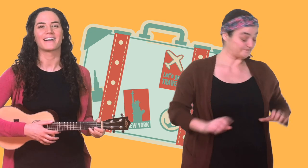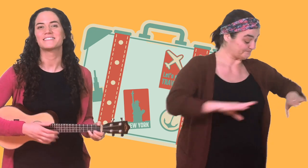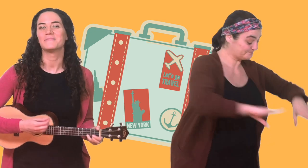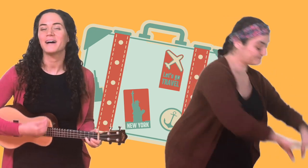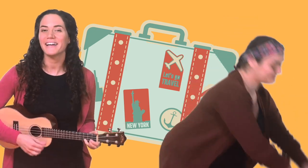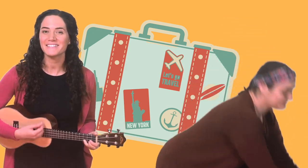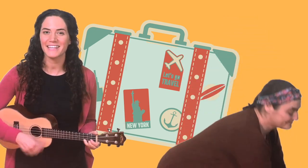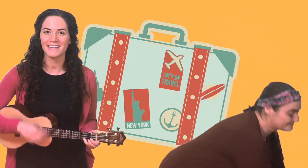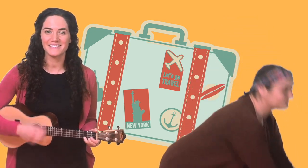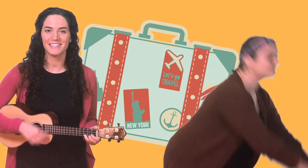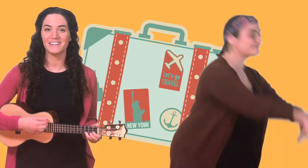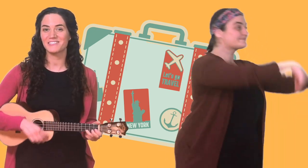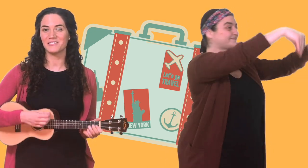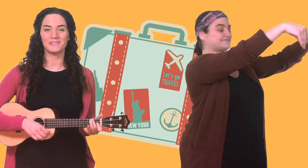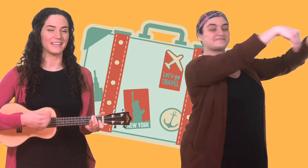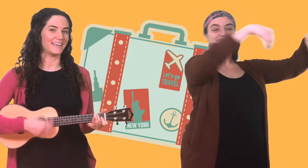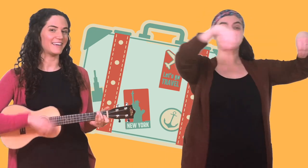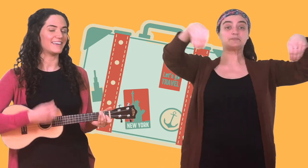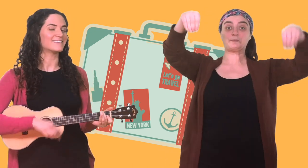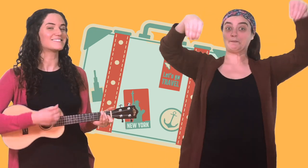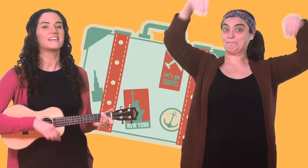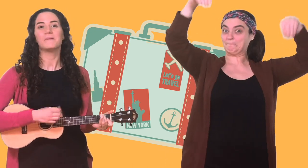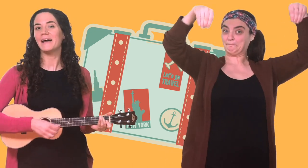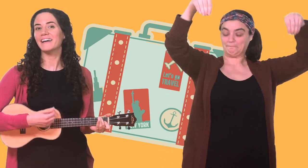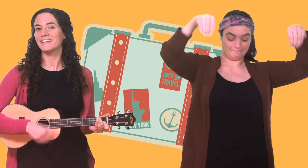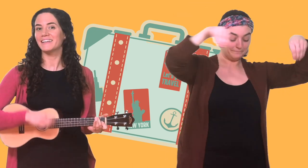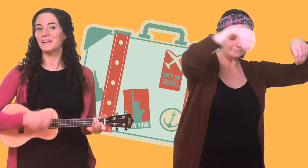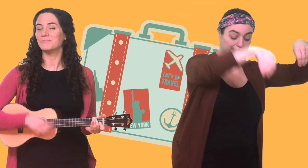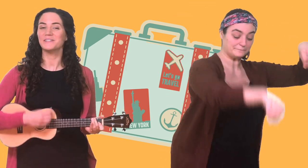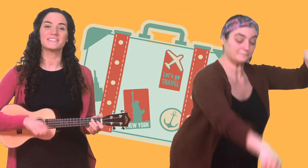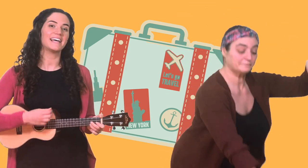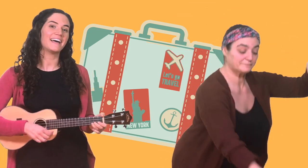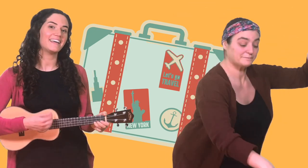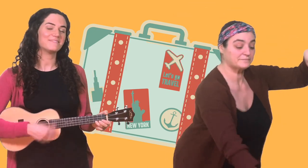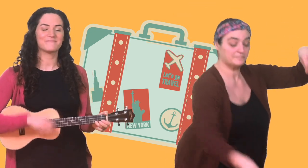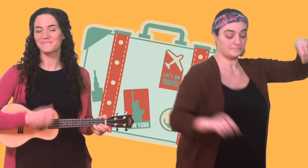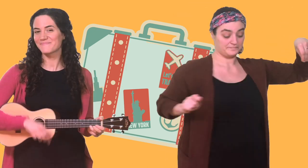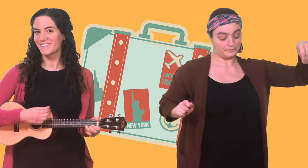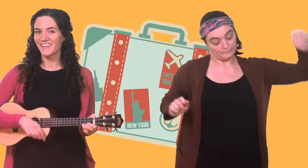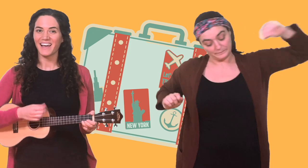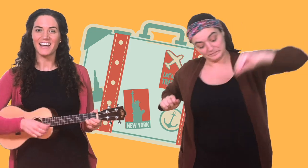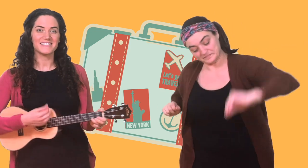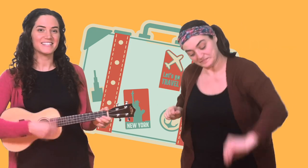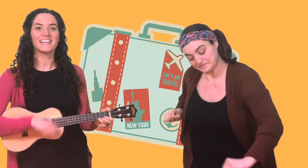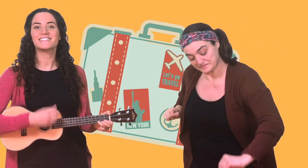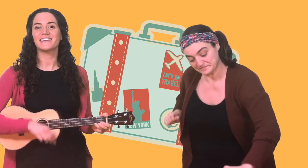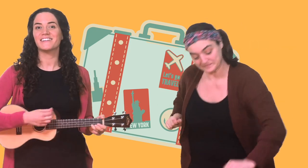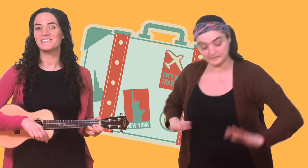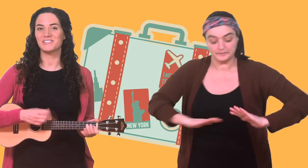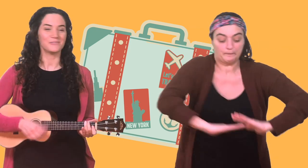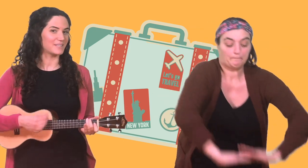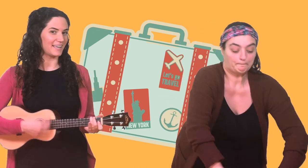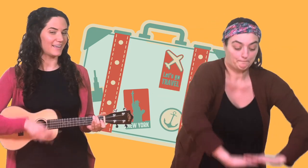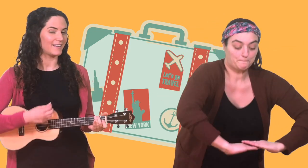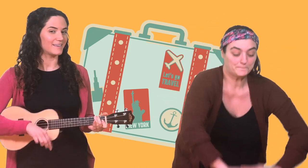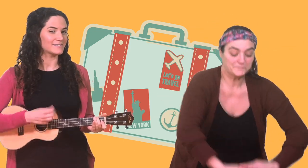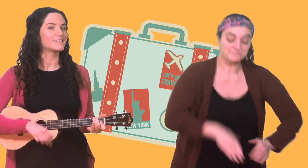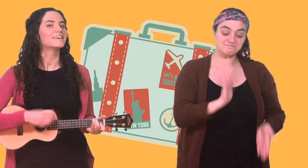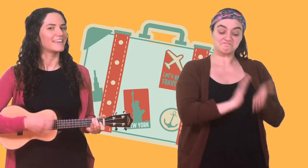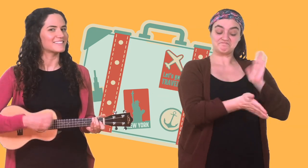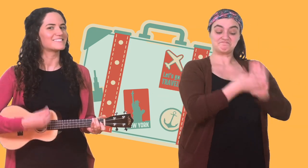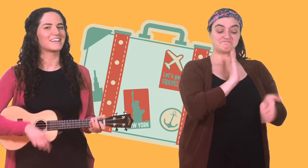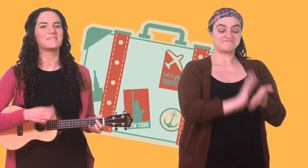Let's pack some ice skates in our suitcase. Pack it up real tight. Ice skates in our suitcase.